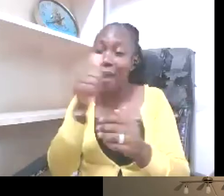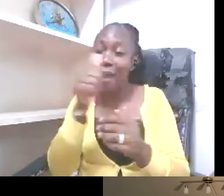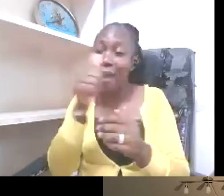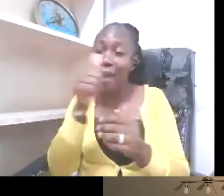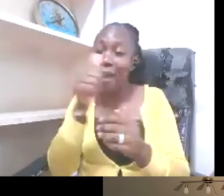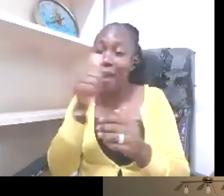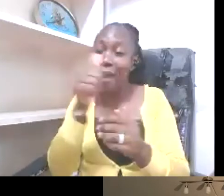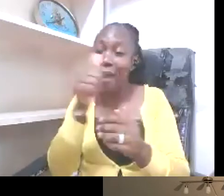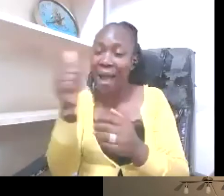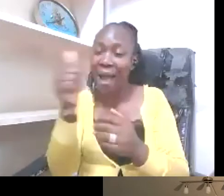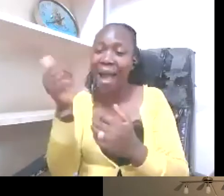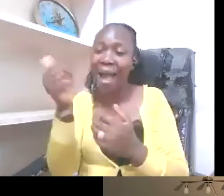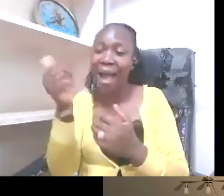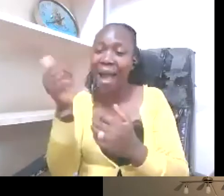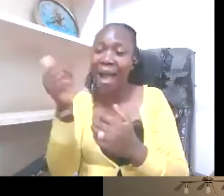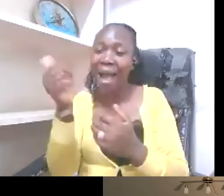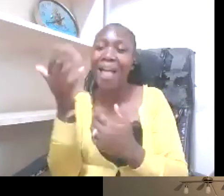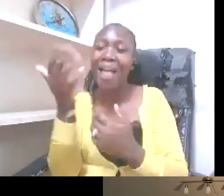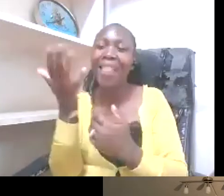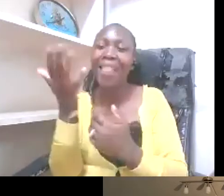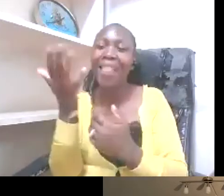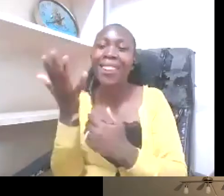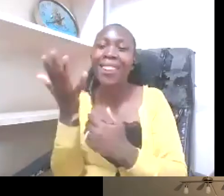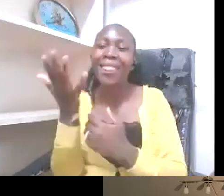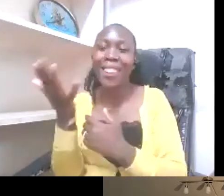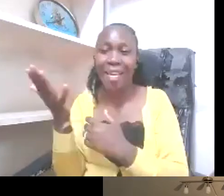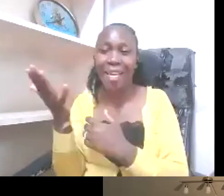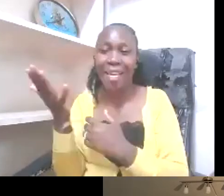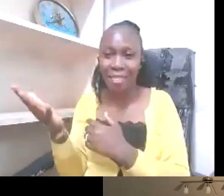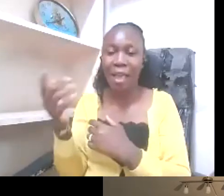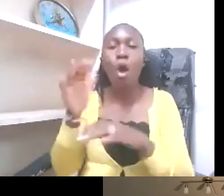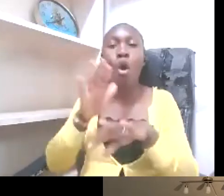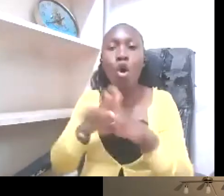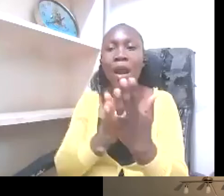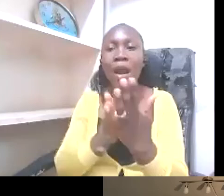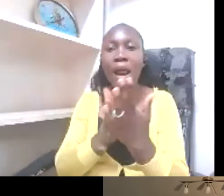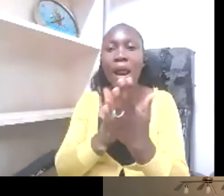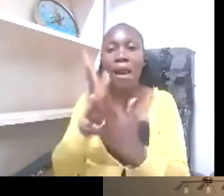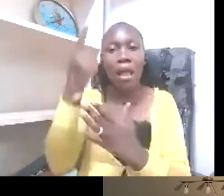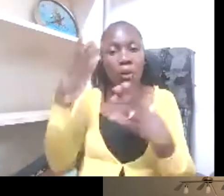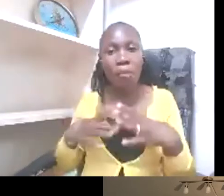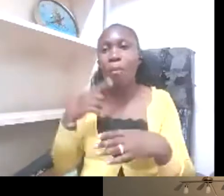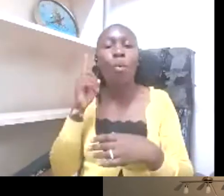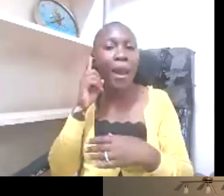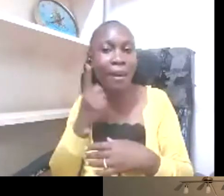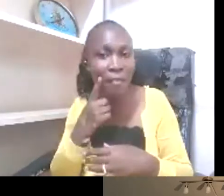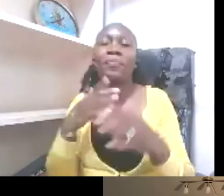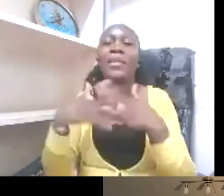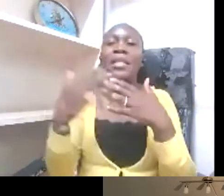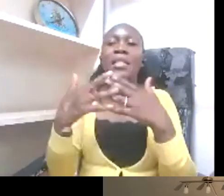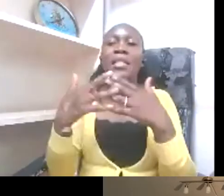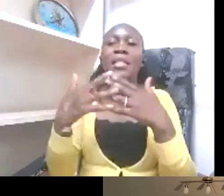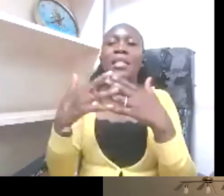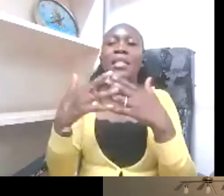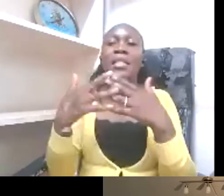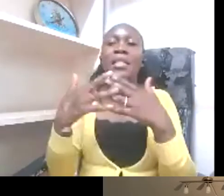really, really honored to have worked under Dr. Josefina Rasa, who was the chair of the committee, the task force. And we came up with